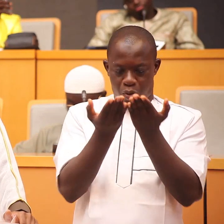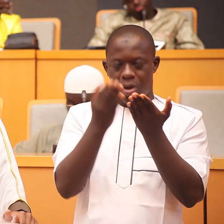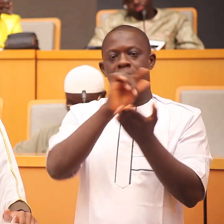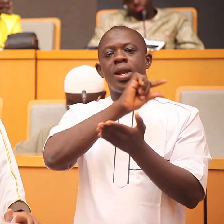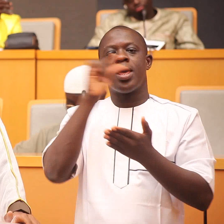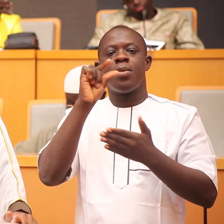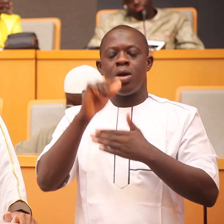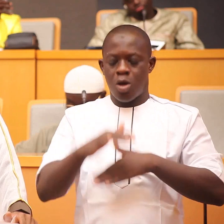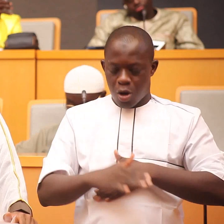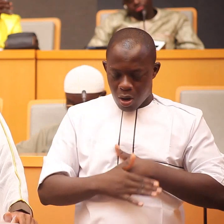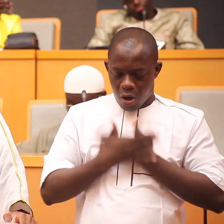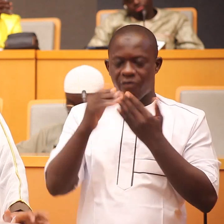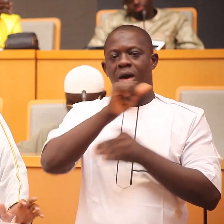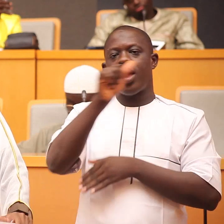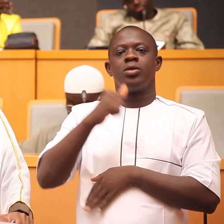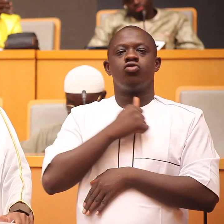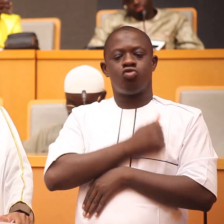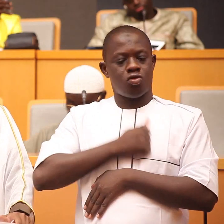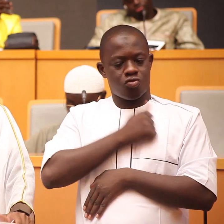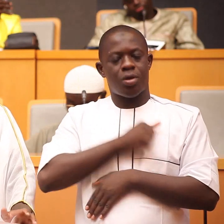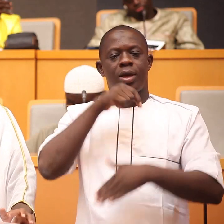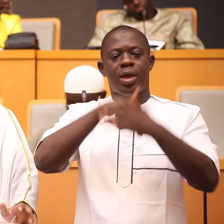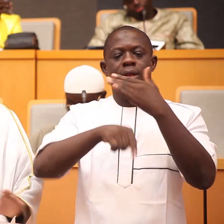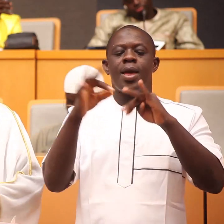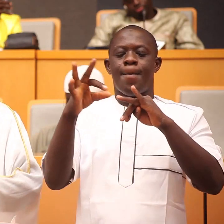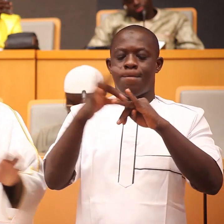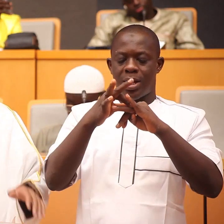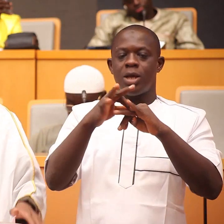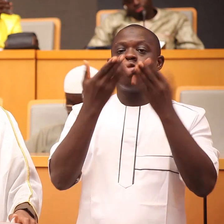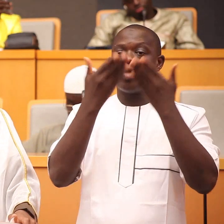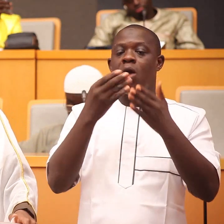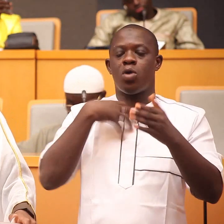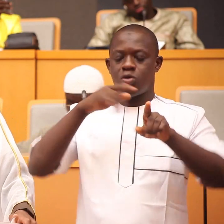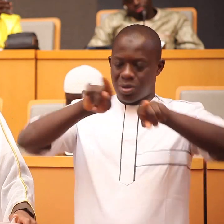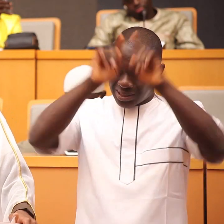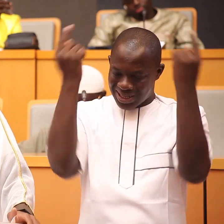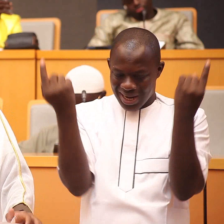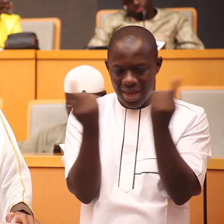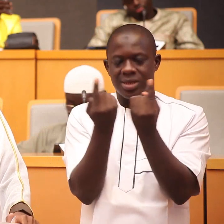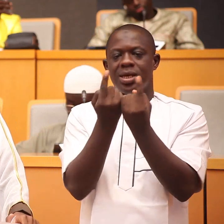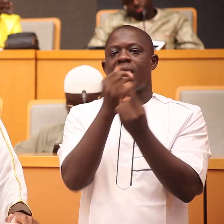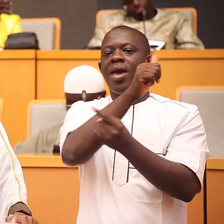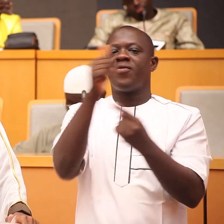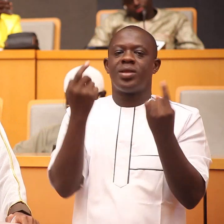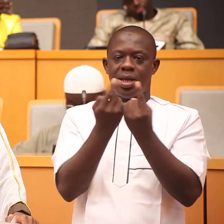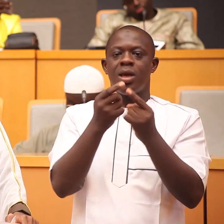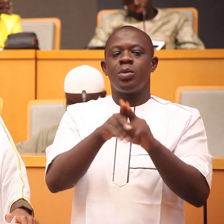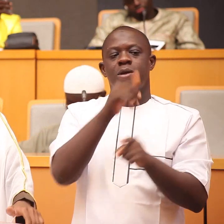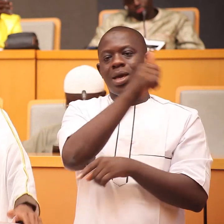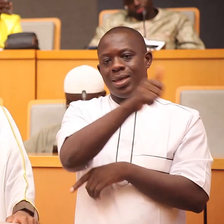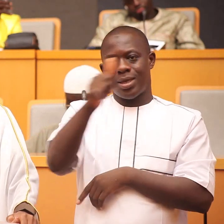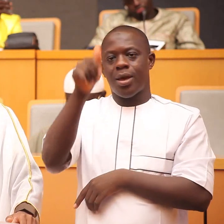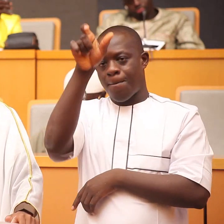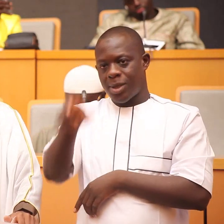and mercy in marriage but now we want to generalize everything so that each and every one will